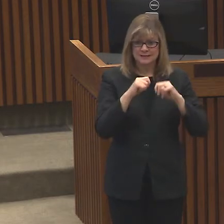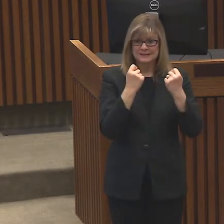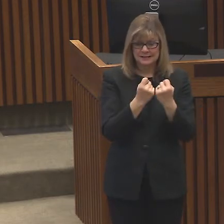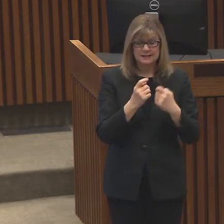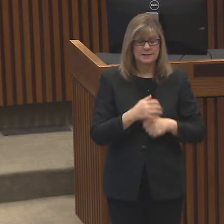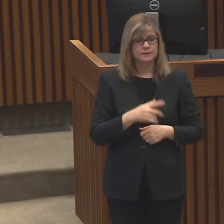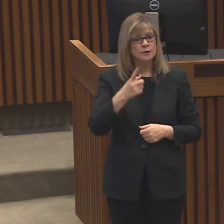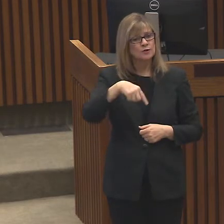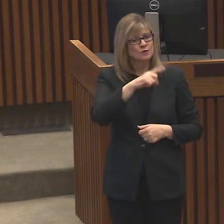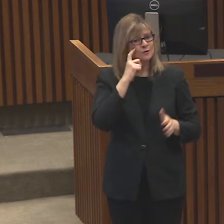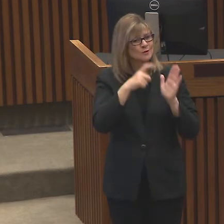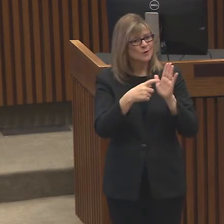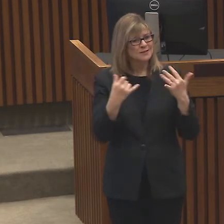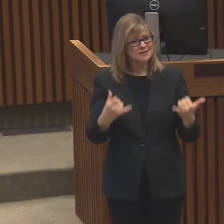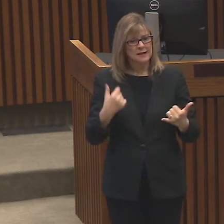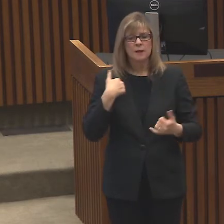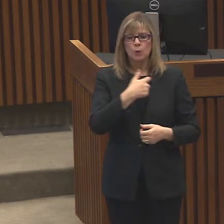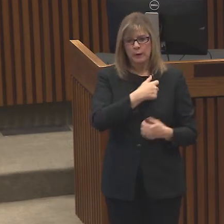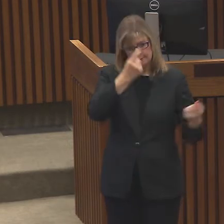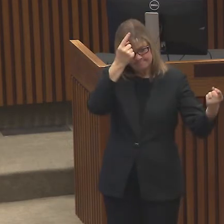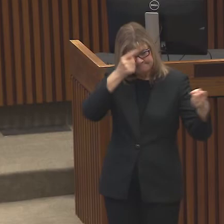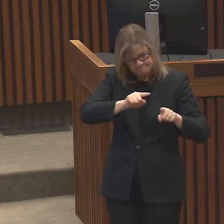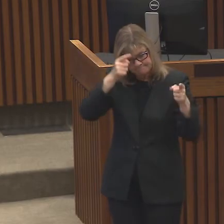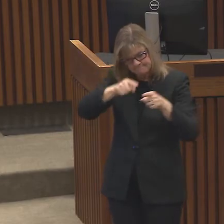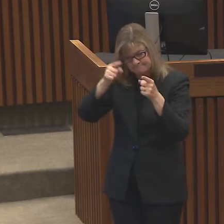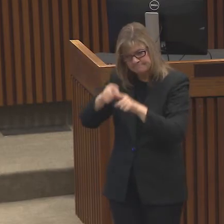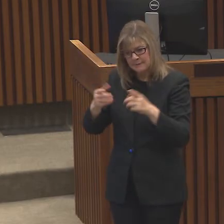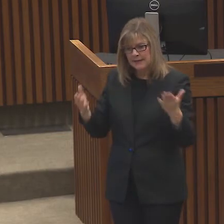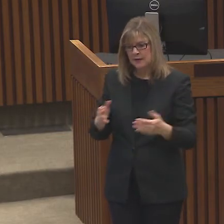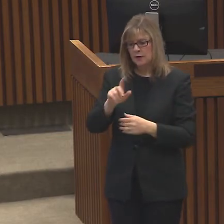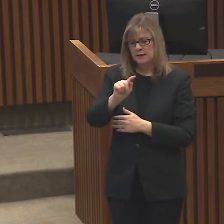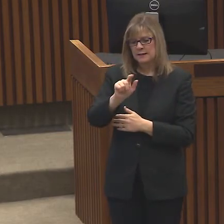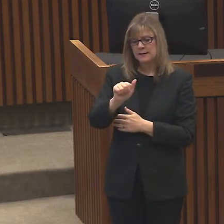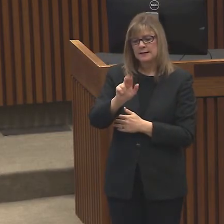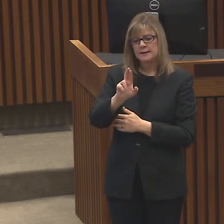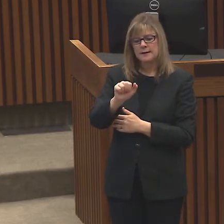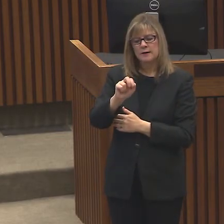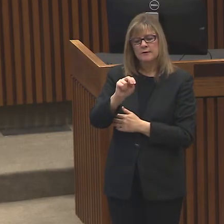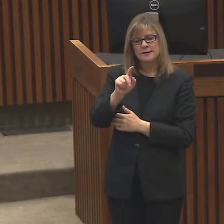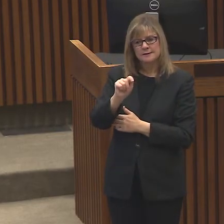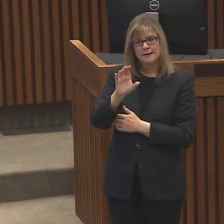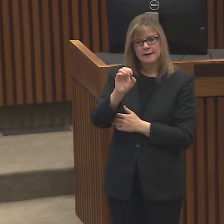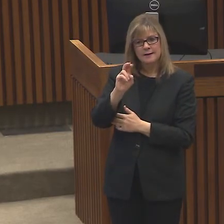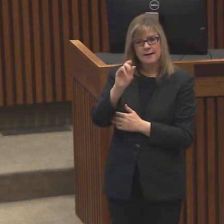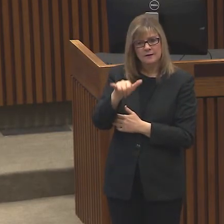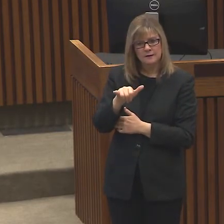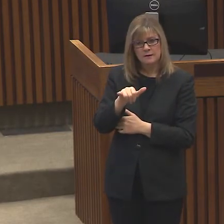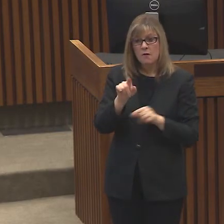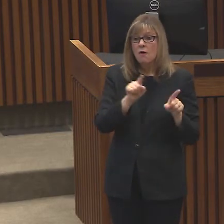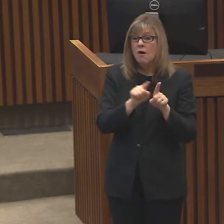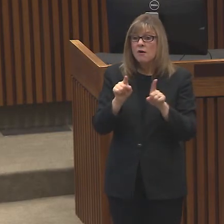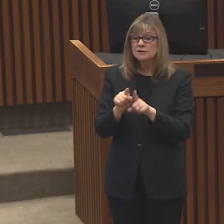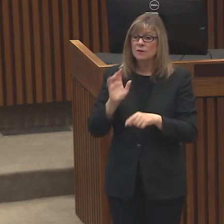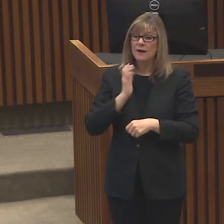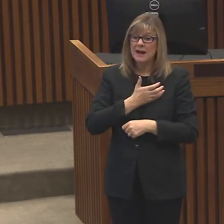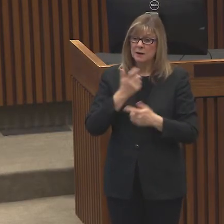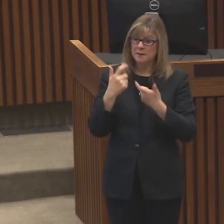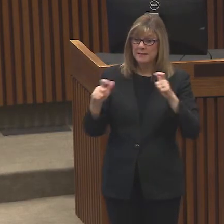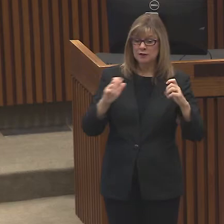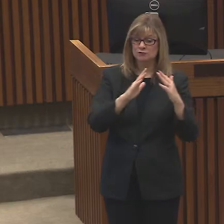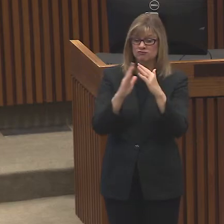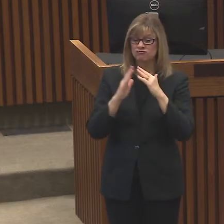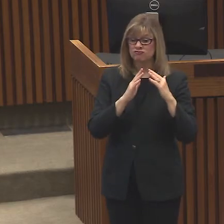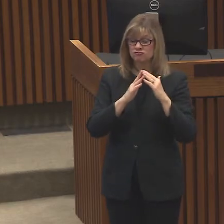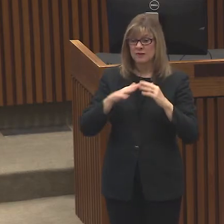that we have a united front here in Tarrant County, but also throughout our major metropolitan areas throughout Texas. And Mayor